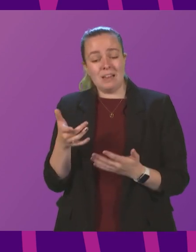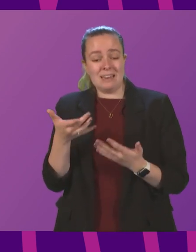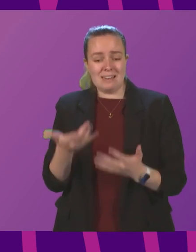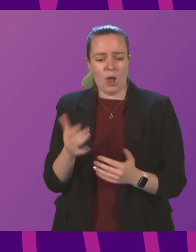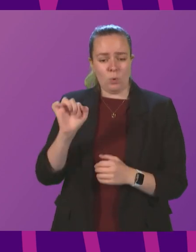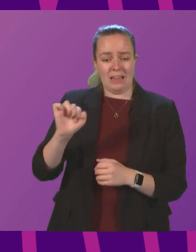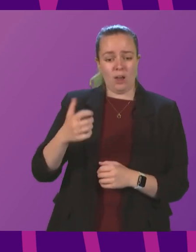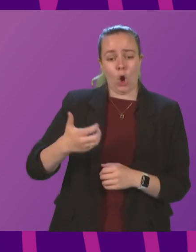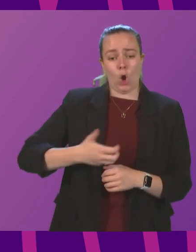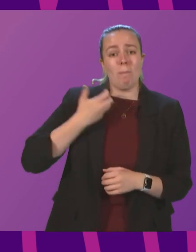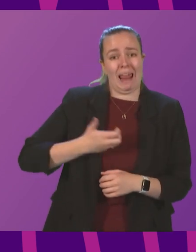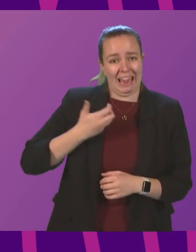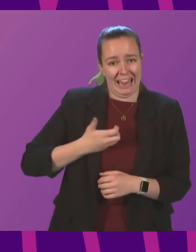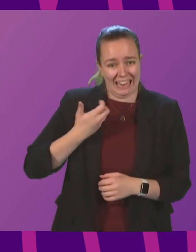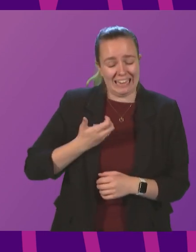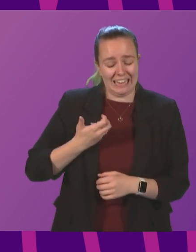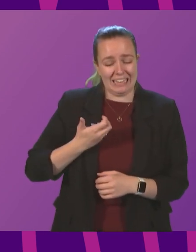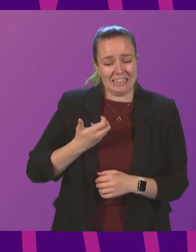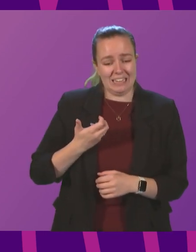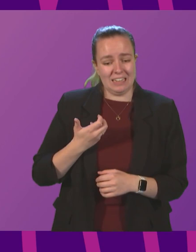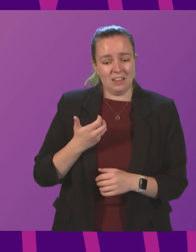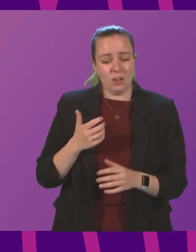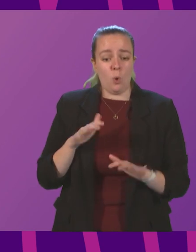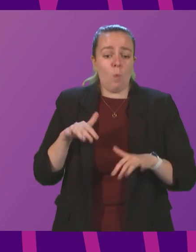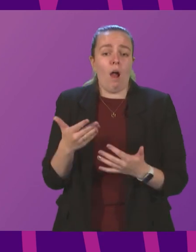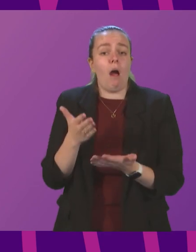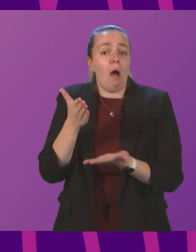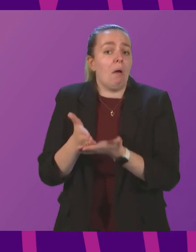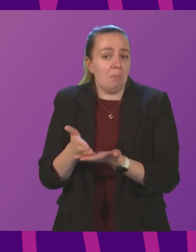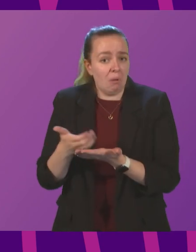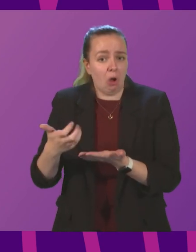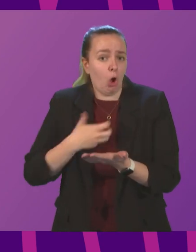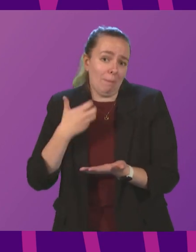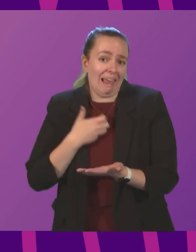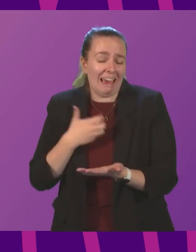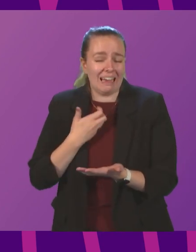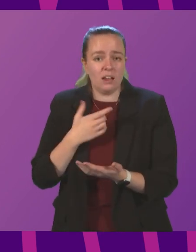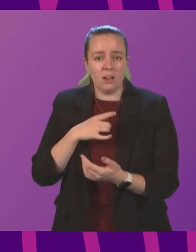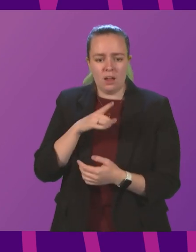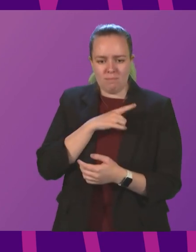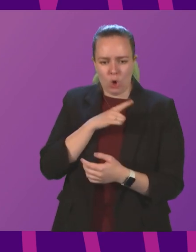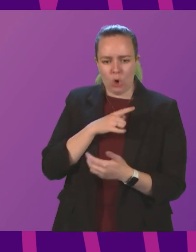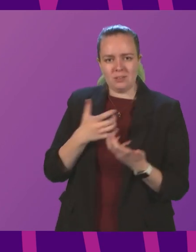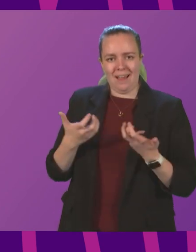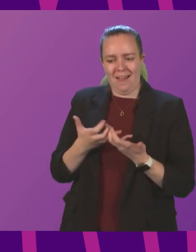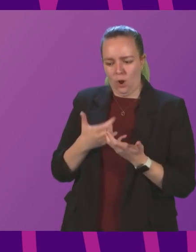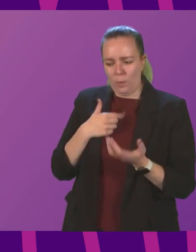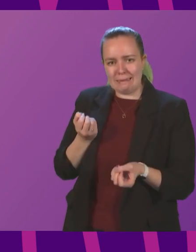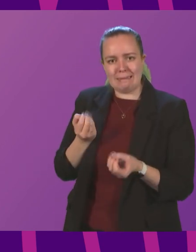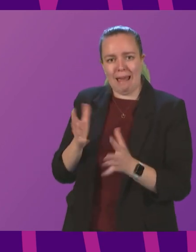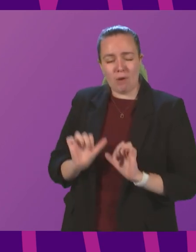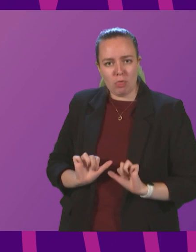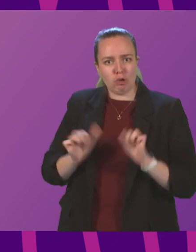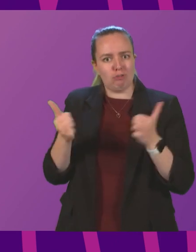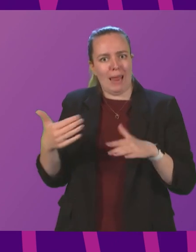complaining about the fact – well, he is complaining about that because to enable us to deliver the great